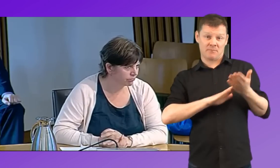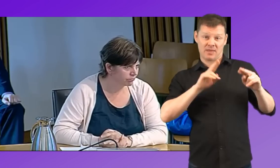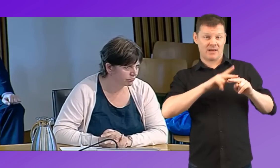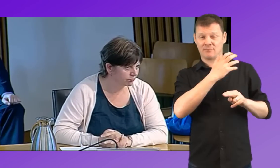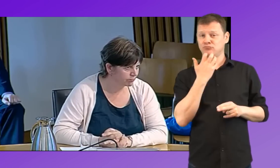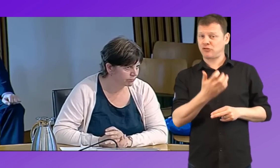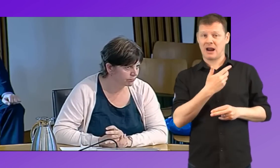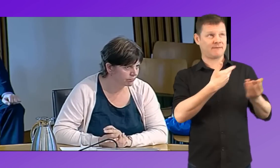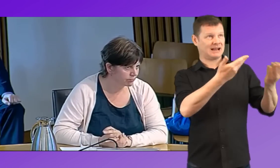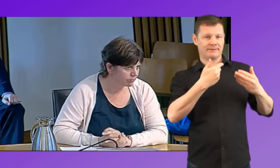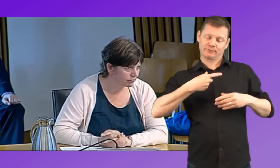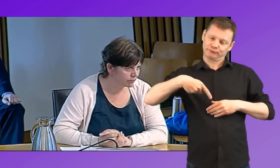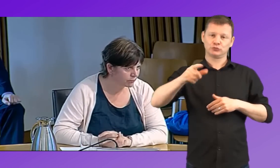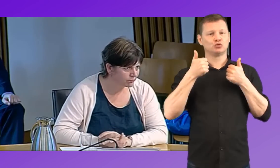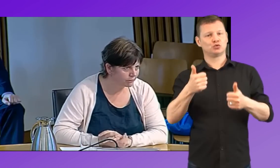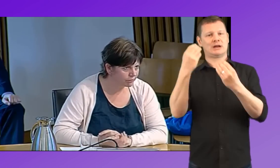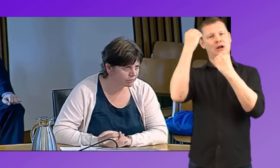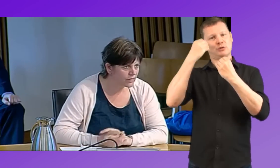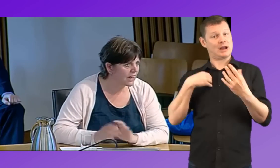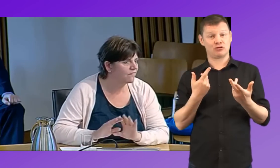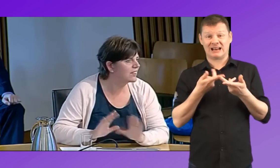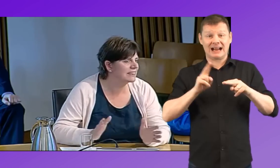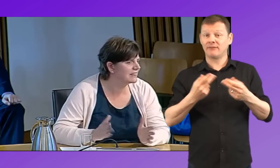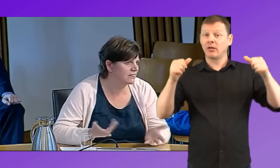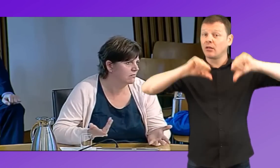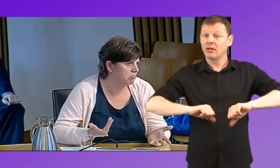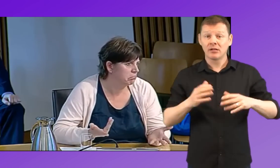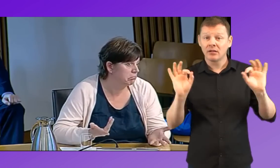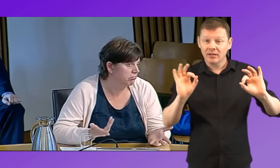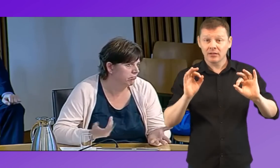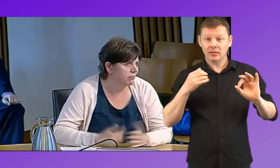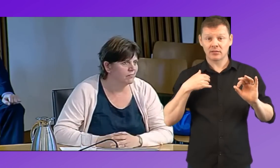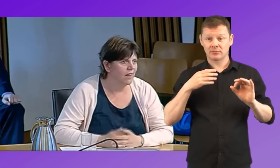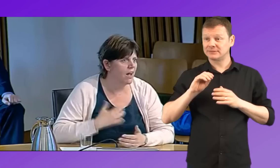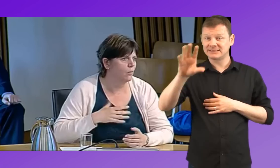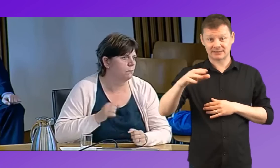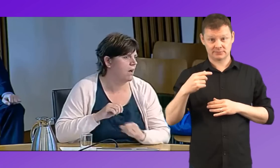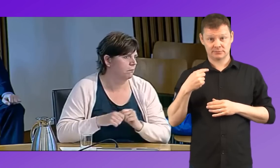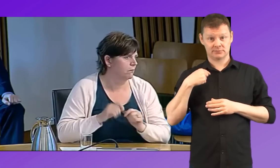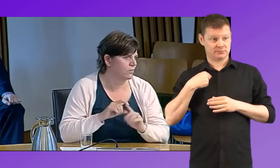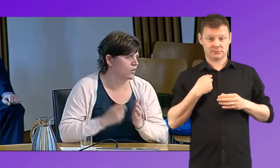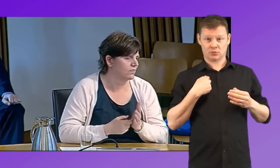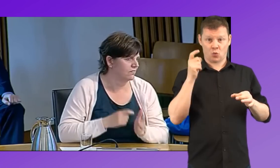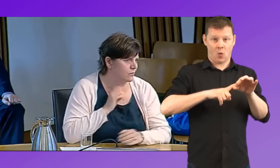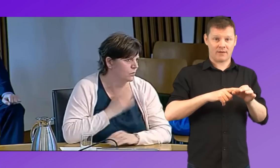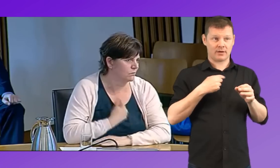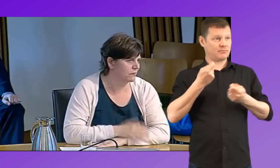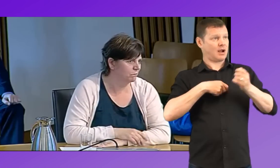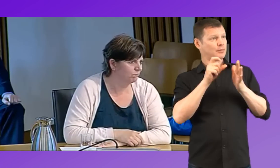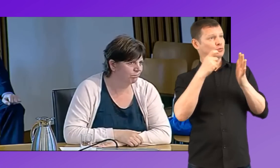to my parents for taking that brave step and providing me with the education that I required. And if they hadn't have done that at the time and hadn't made that move, I certainly wouldn't have got